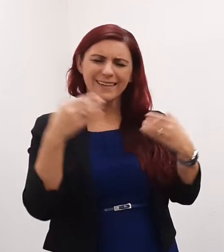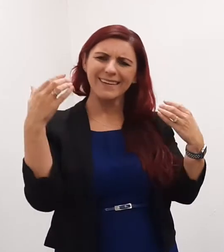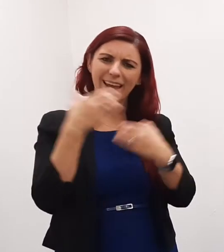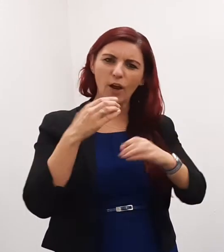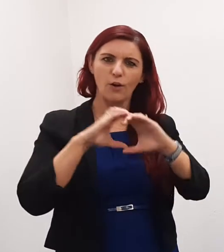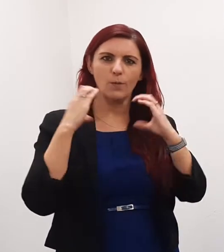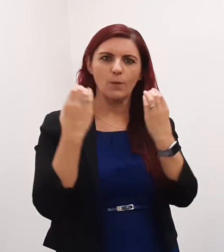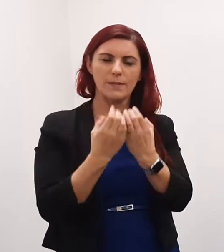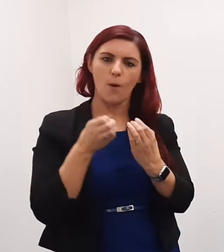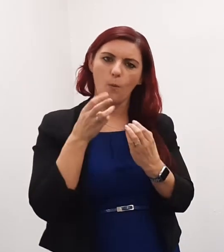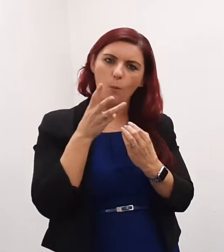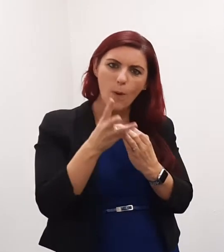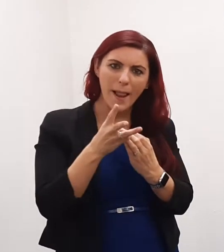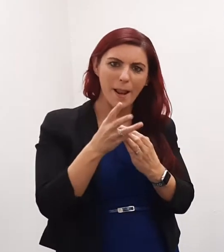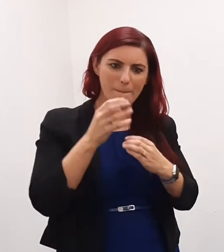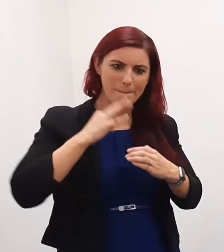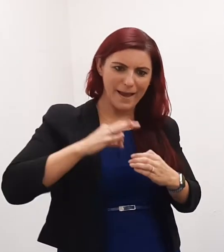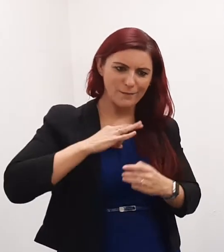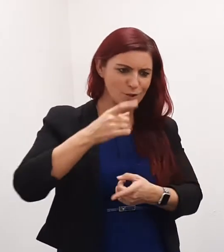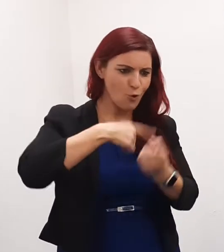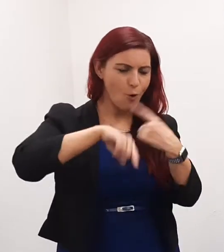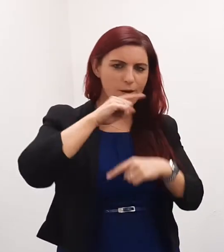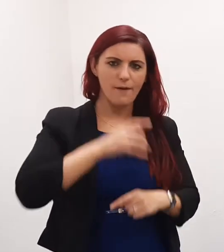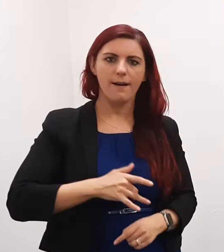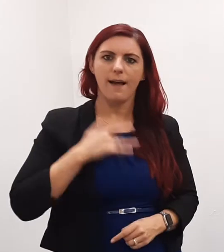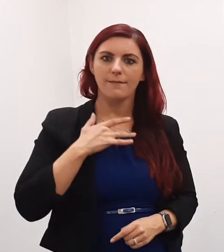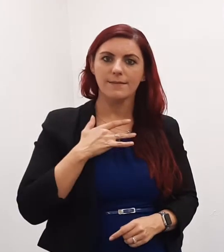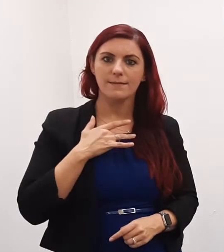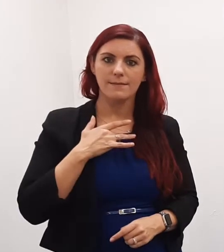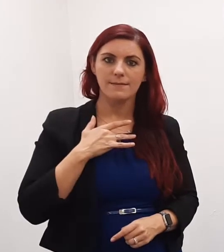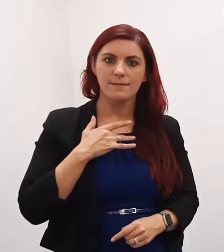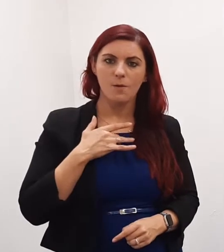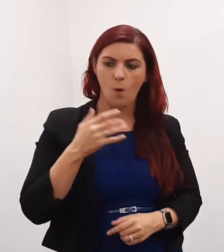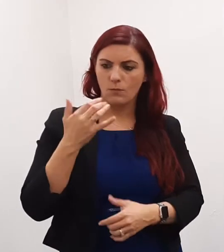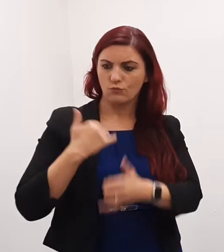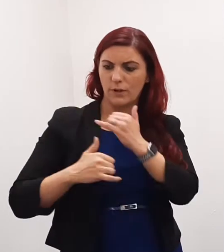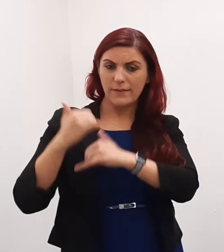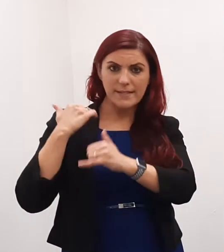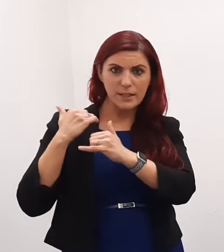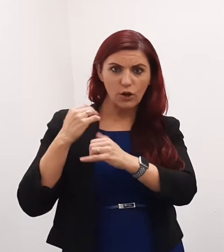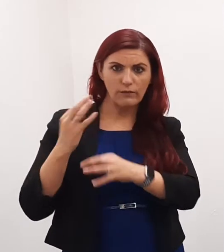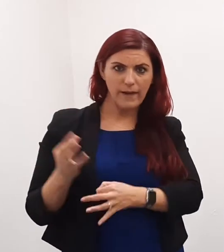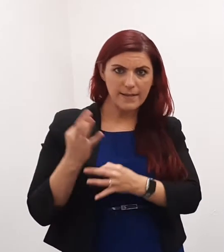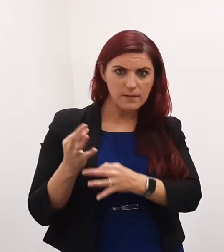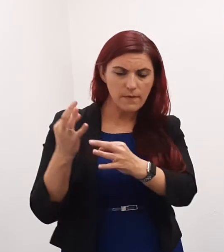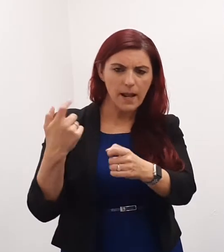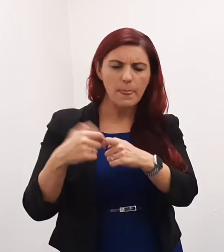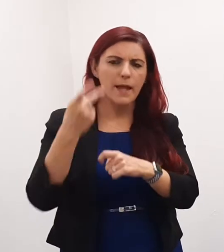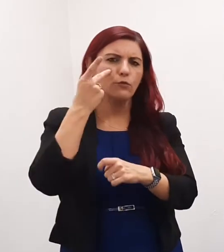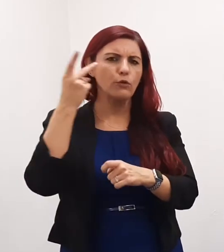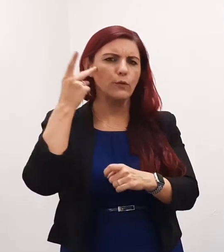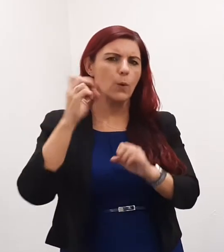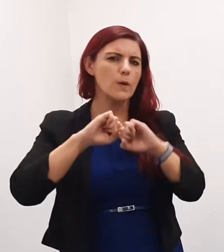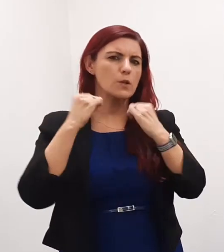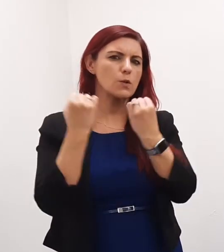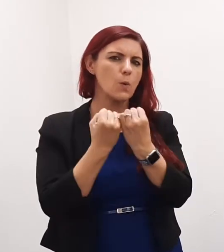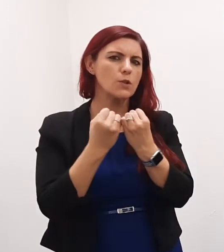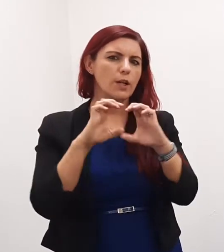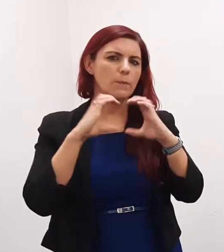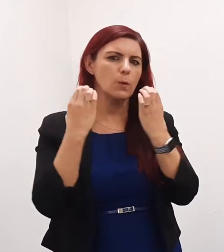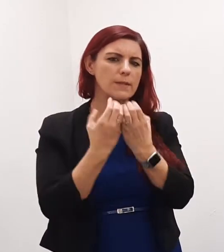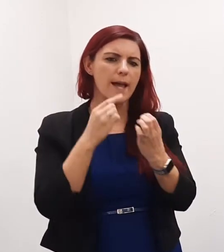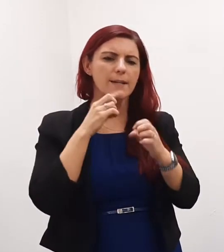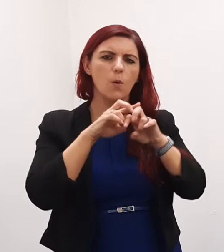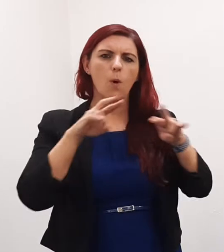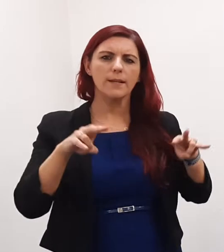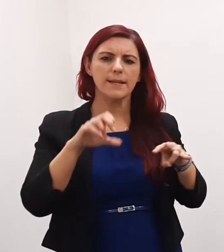lives. Building on the success of previous festivals and following a review by the social community and equality SPC,